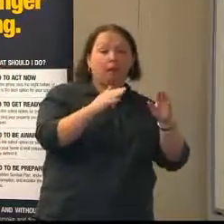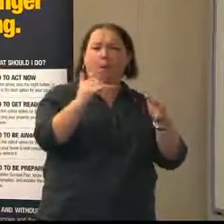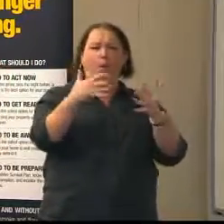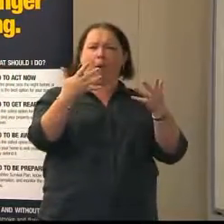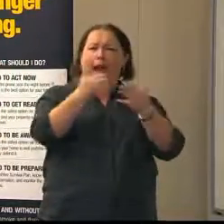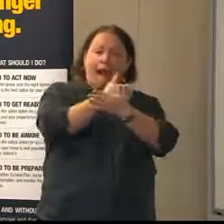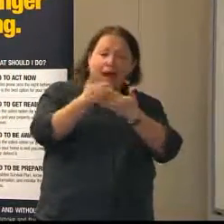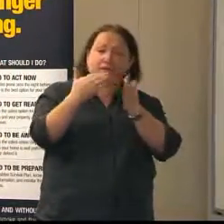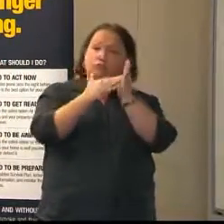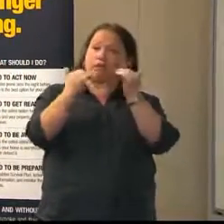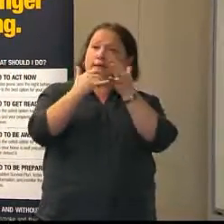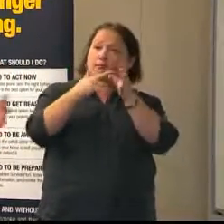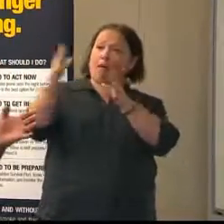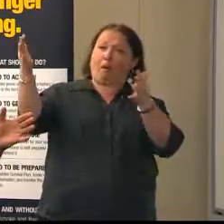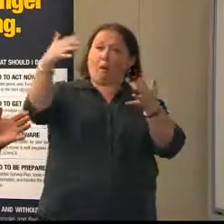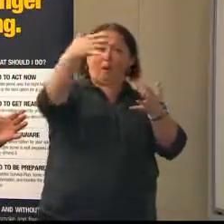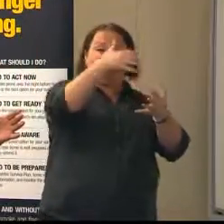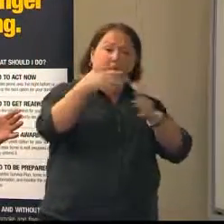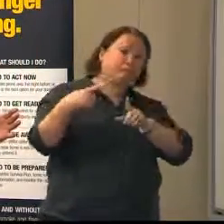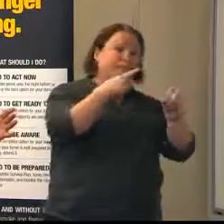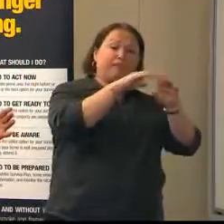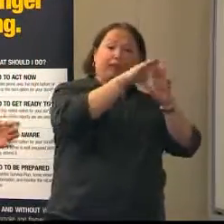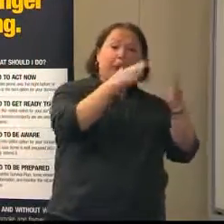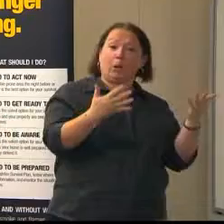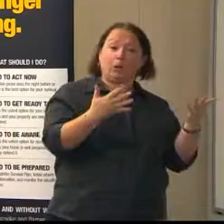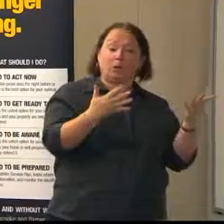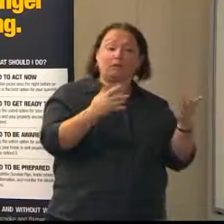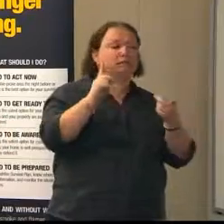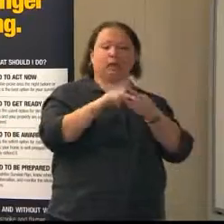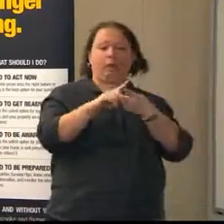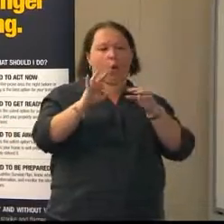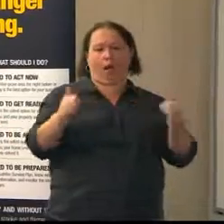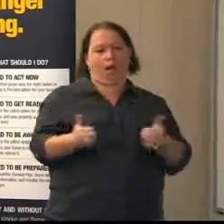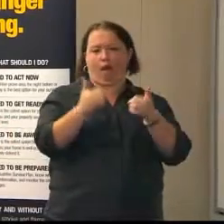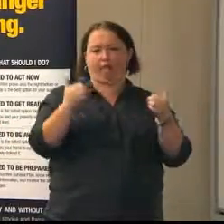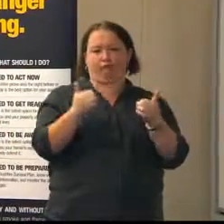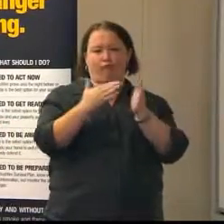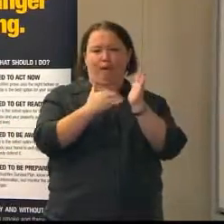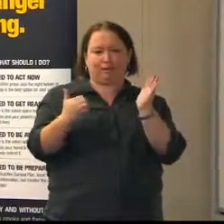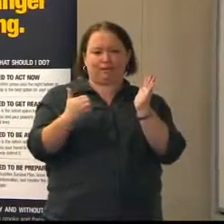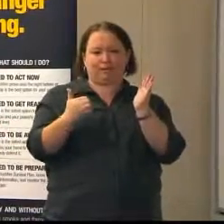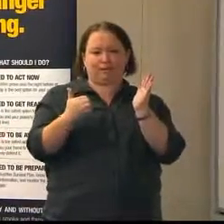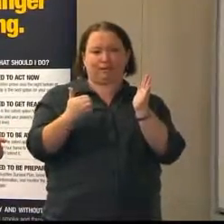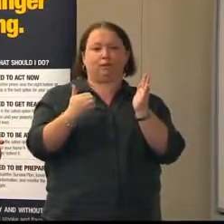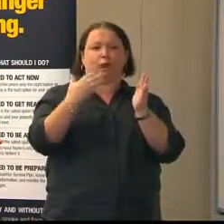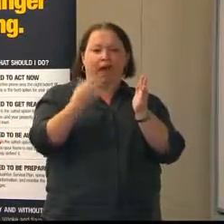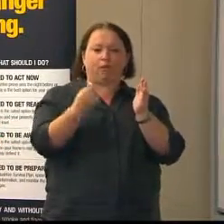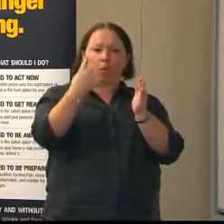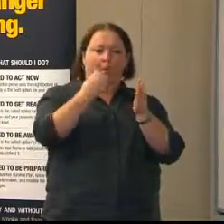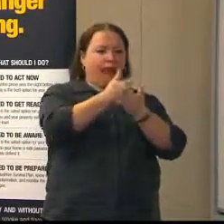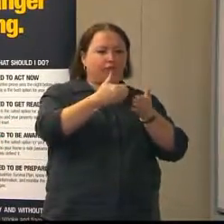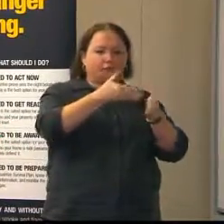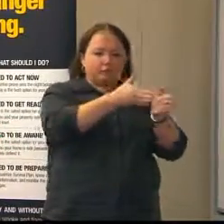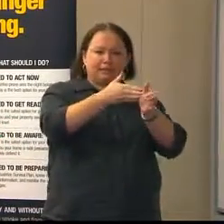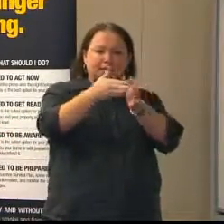every truck in South Australia and took them up into the hills, there would still not be enough fire trucks to have a fire truck at the end of every street,